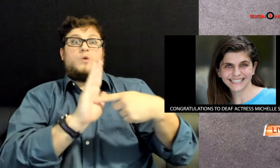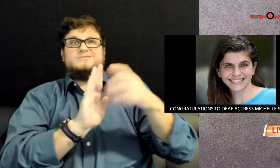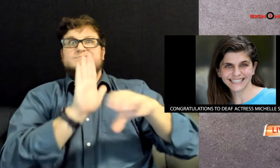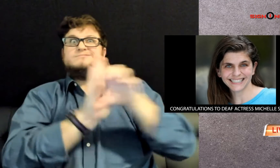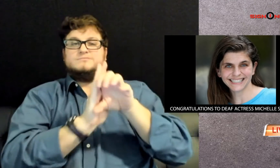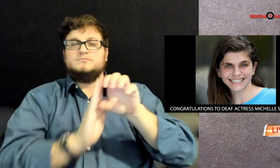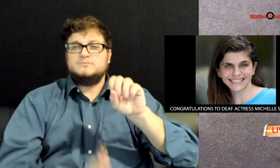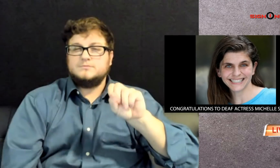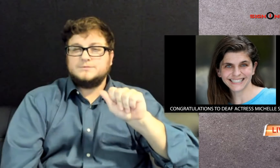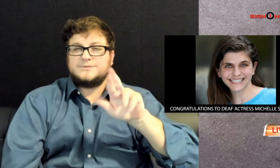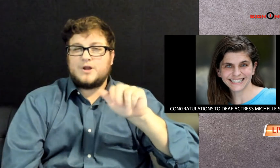Lesser God.